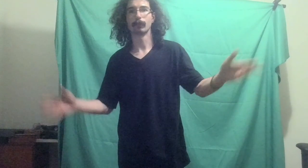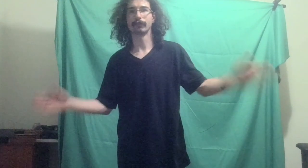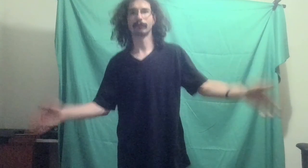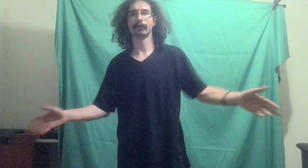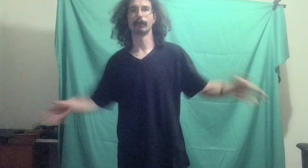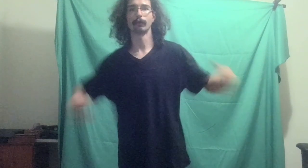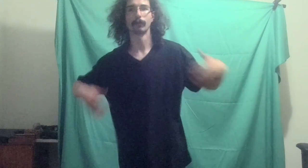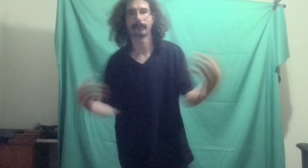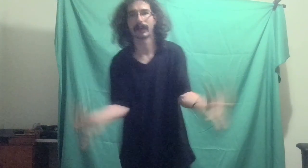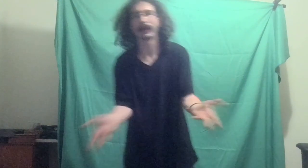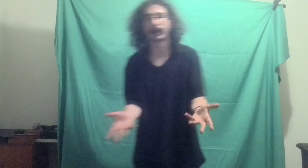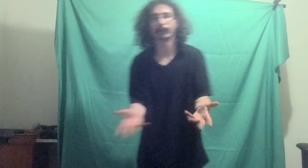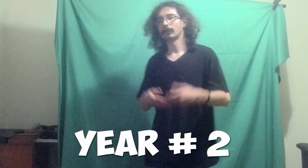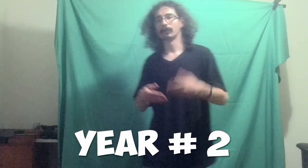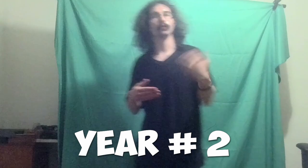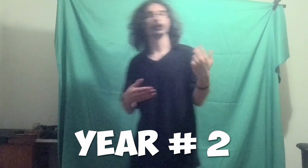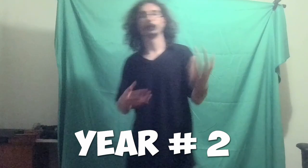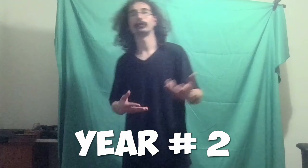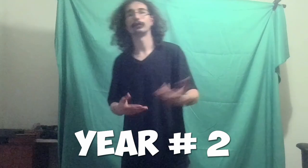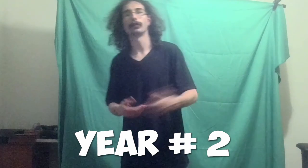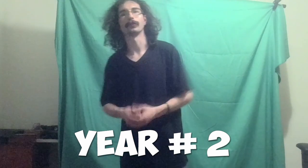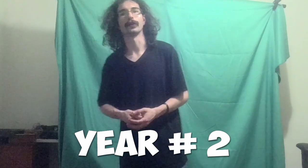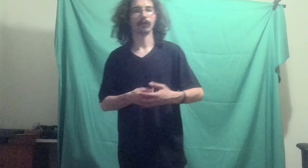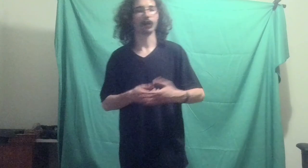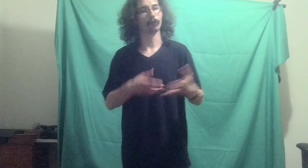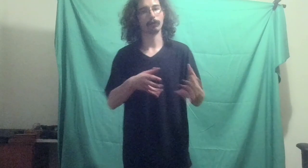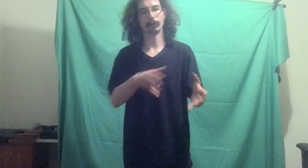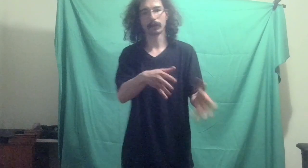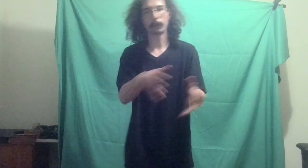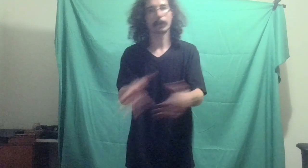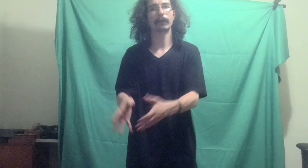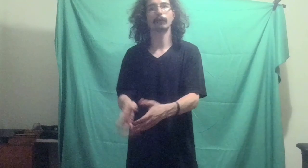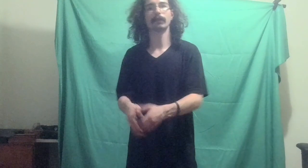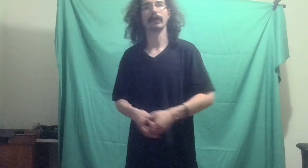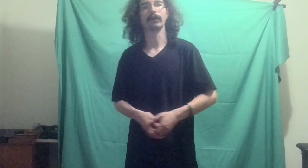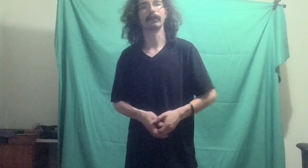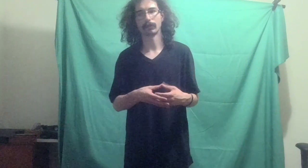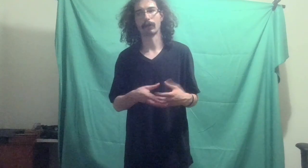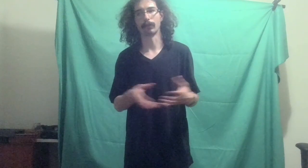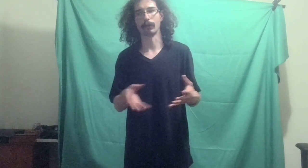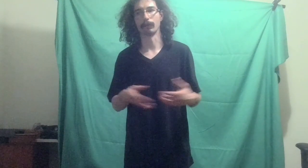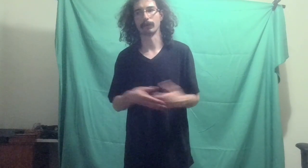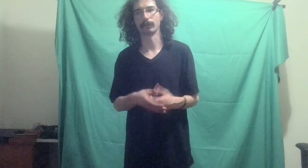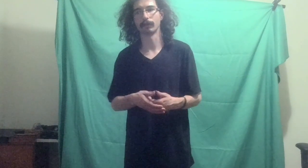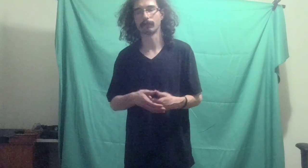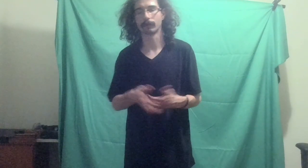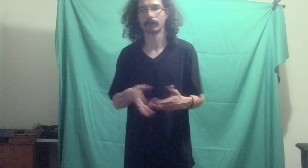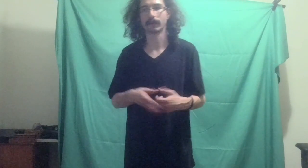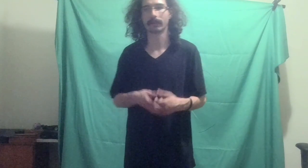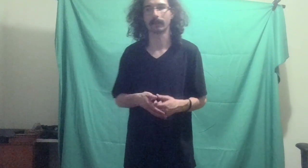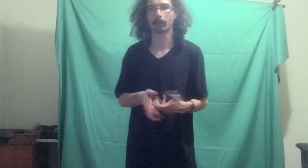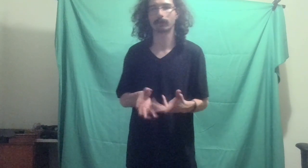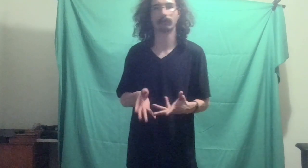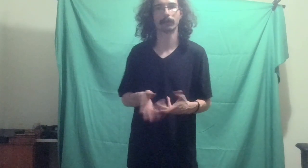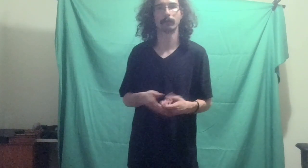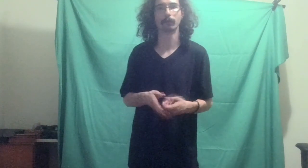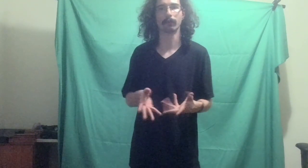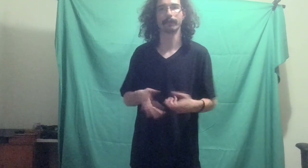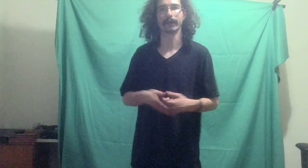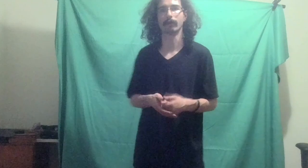just chilling. We're just hanging out, right? You're number two rolls around, and we're doing a little bit better with the editing, although it was frustrating that there was somebody who called me out on